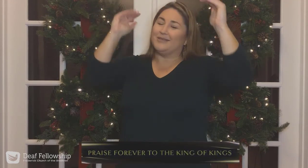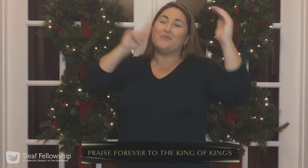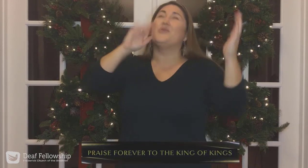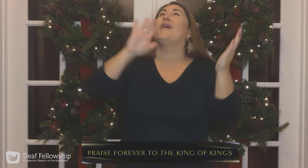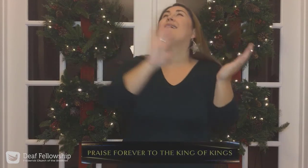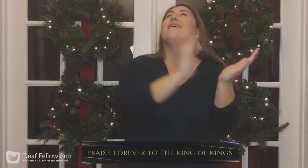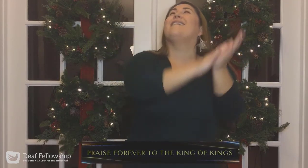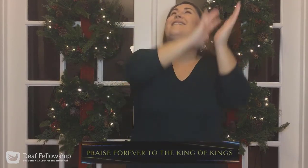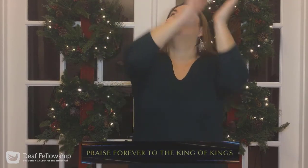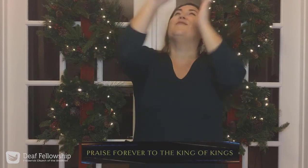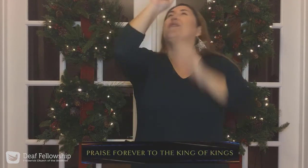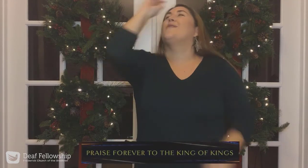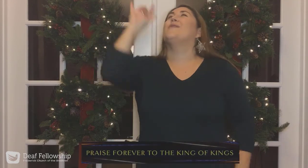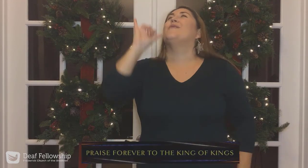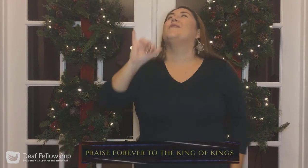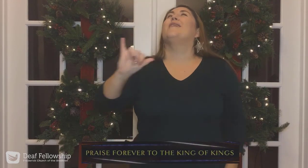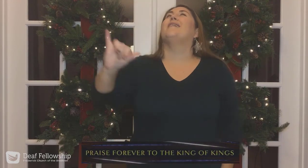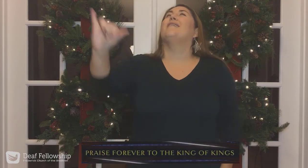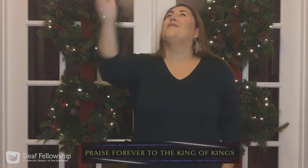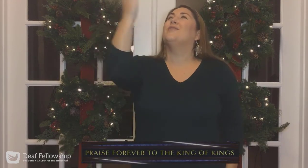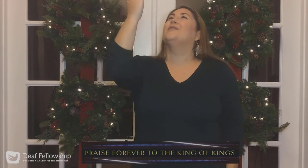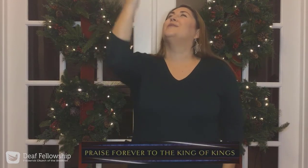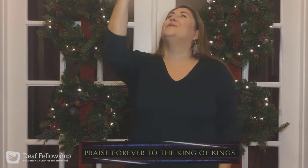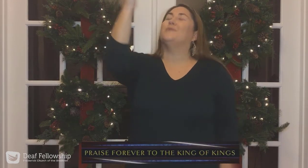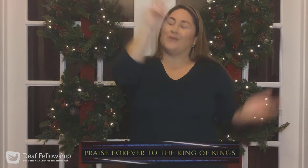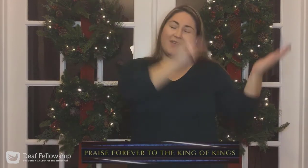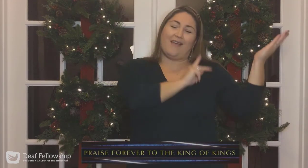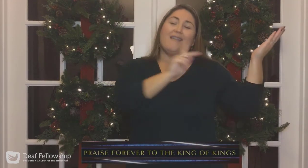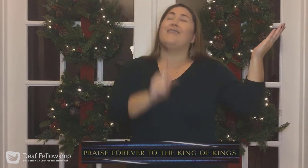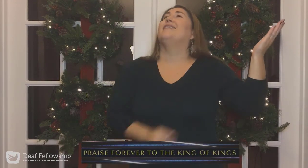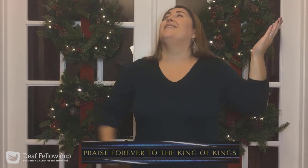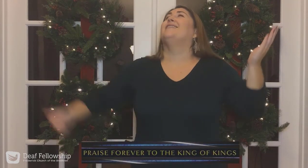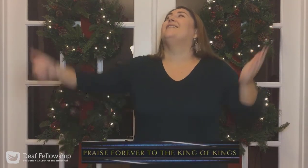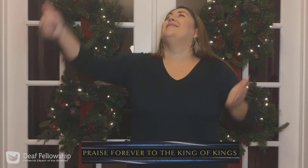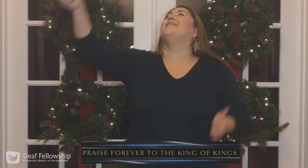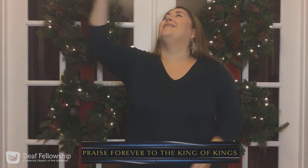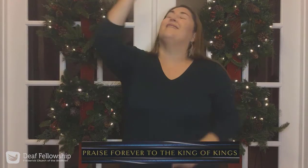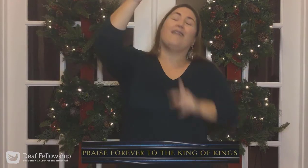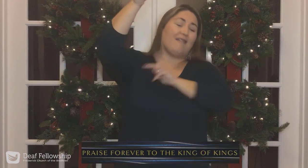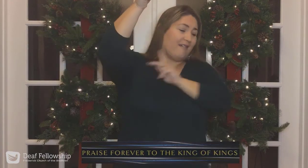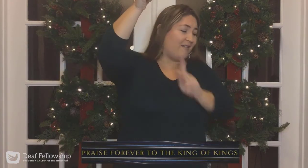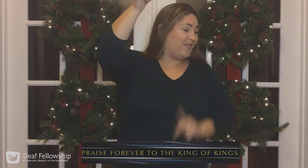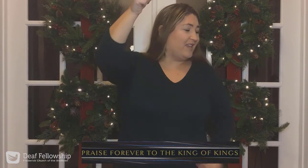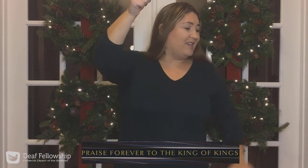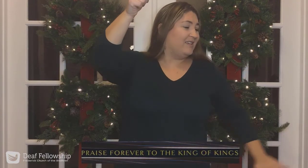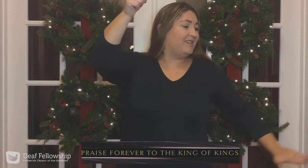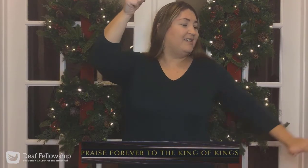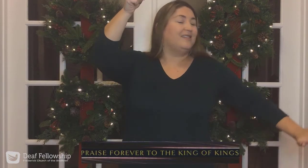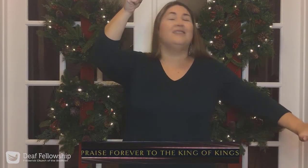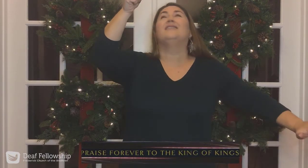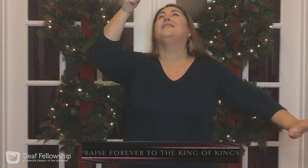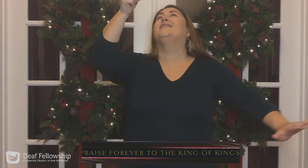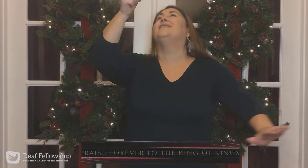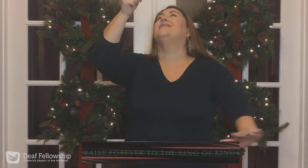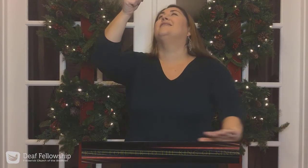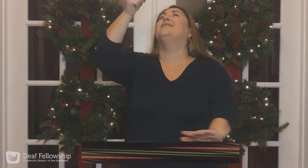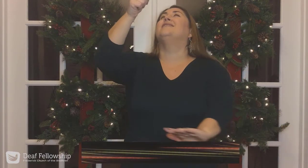Raced forever forever Till the King of kings God